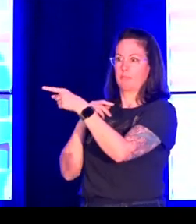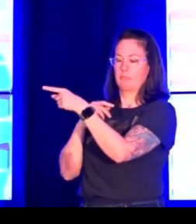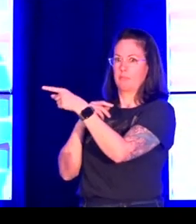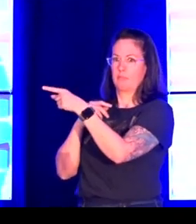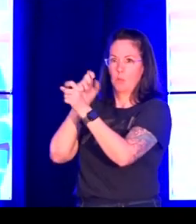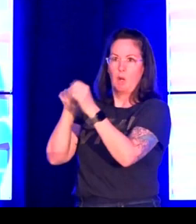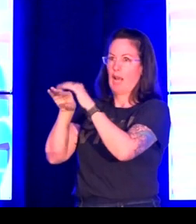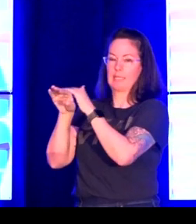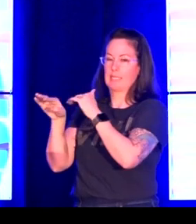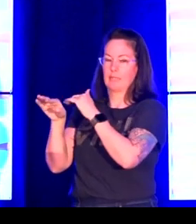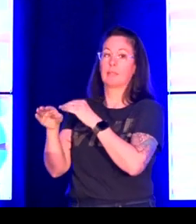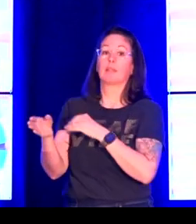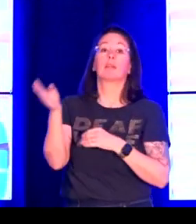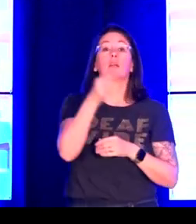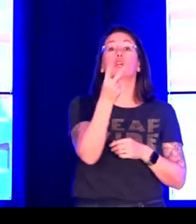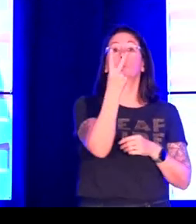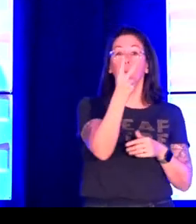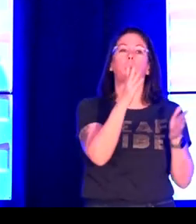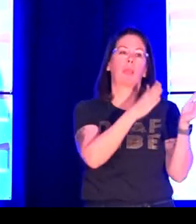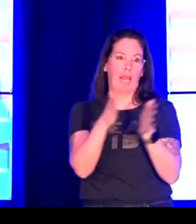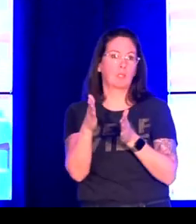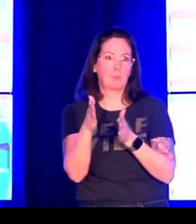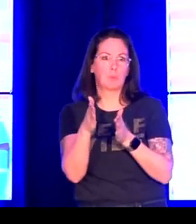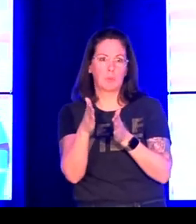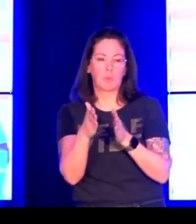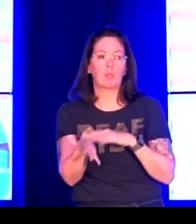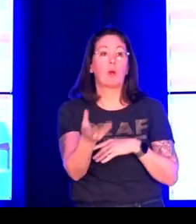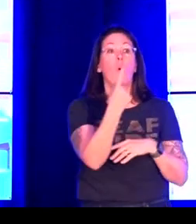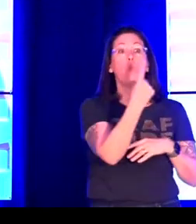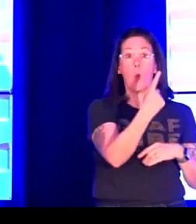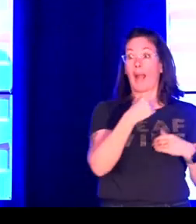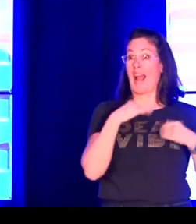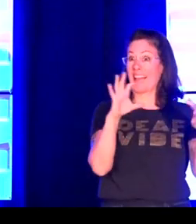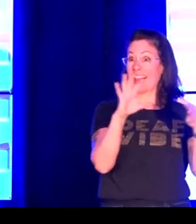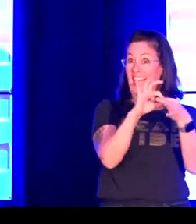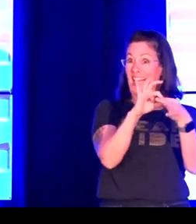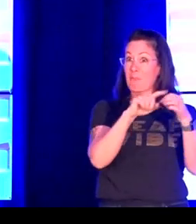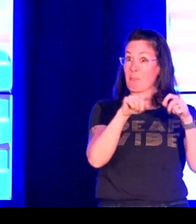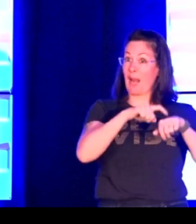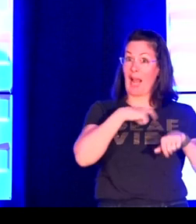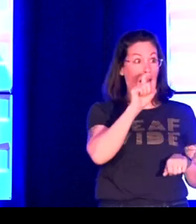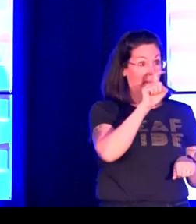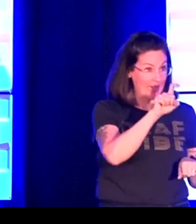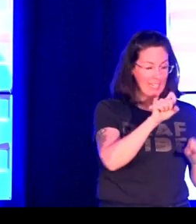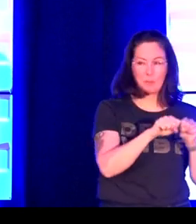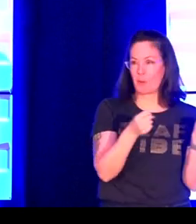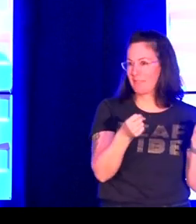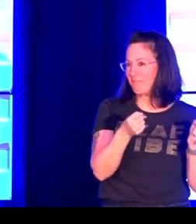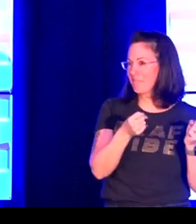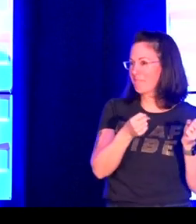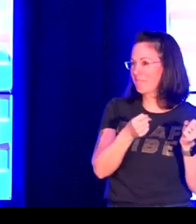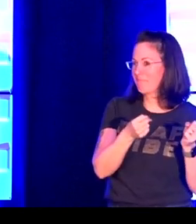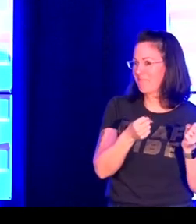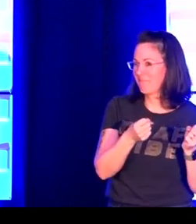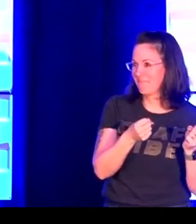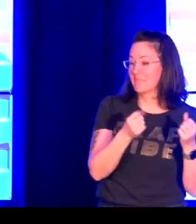one article had archived data that you could go and access several of them said they planned to one